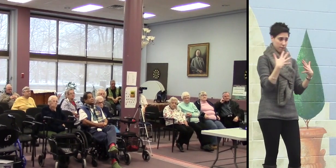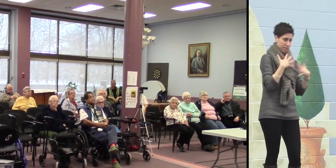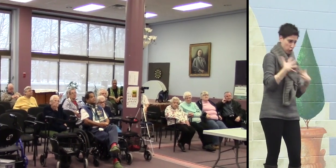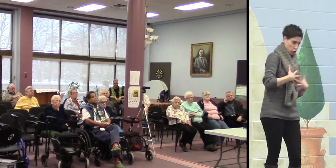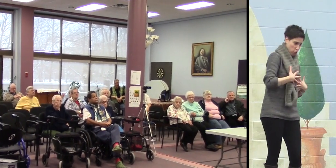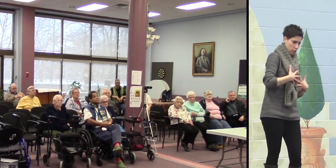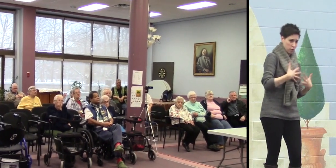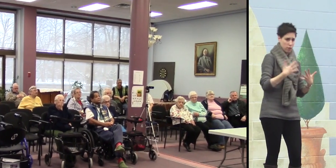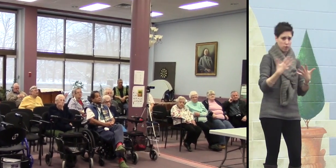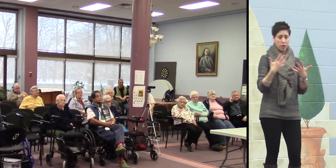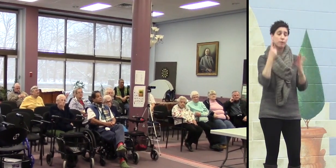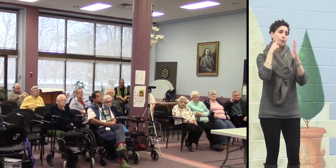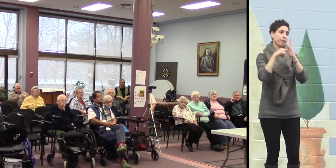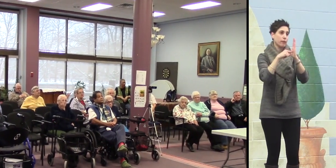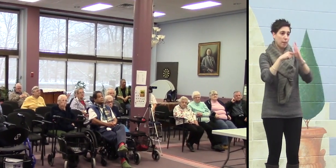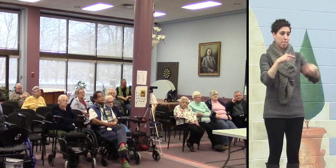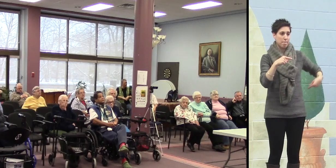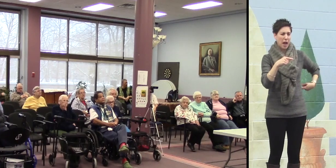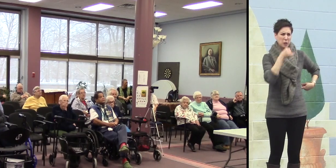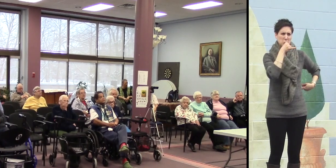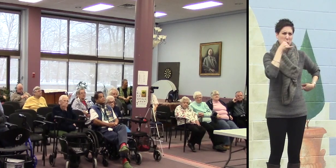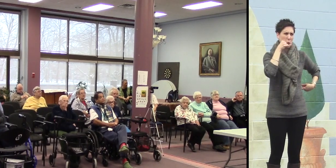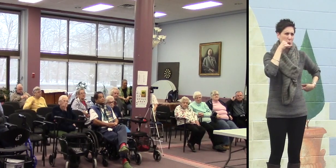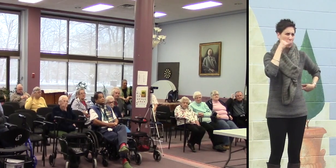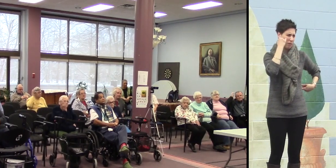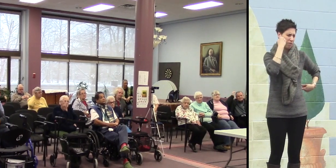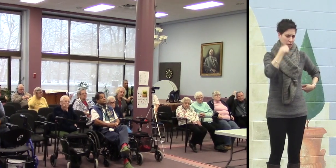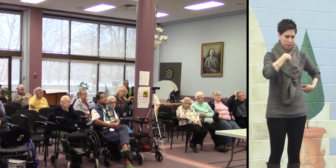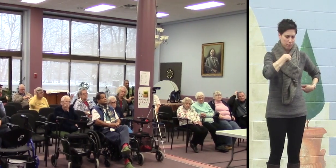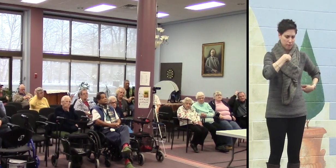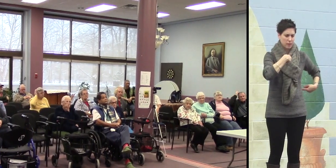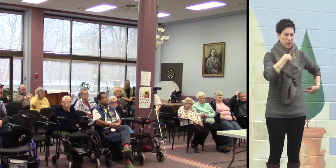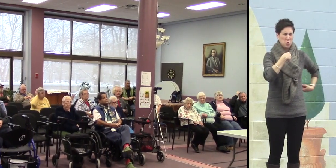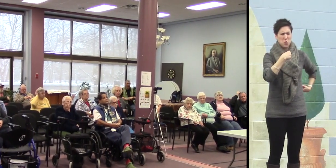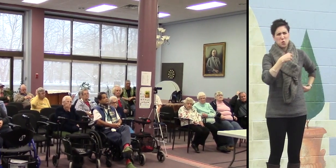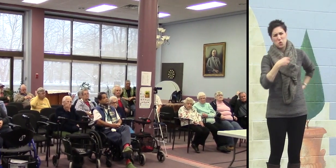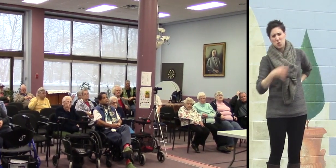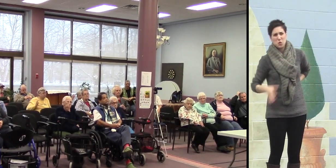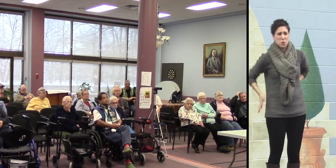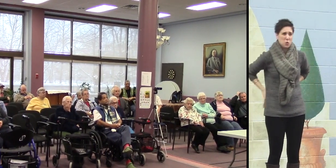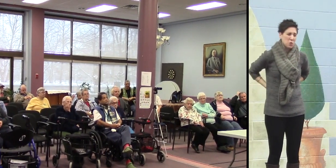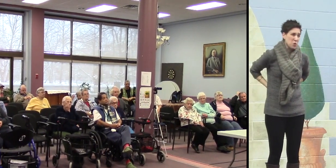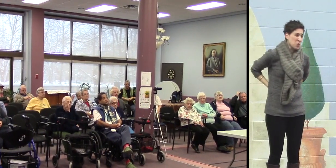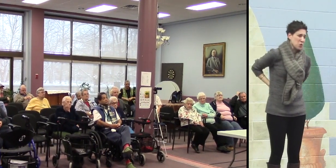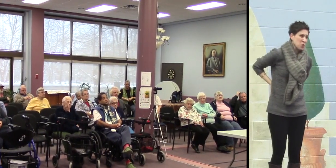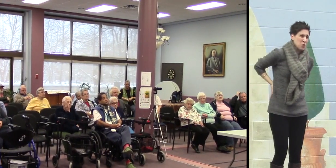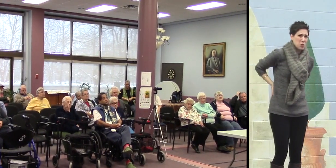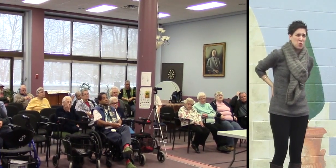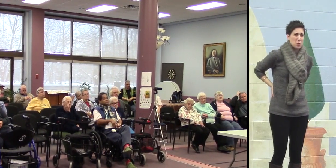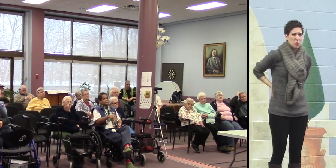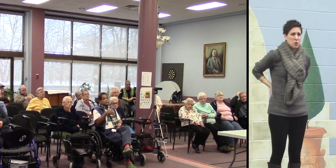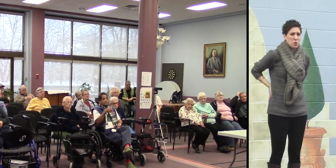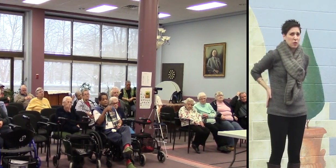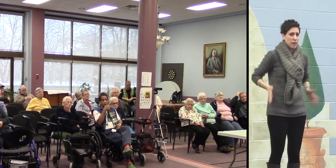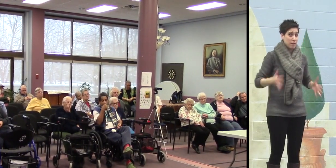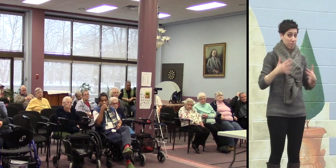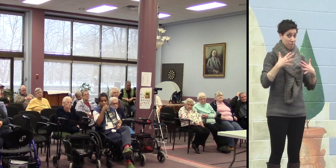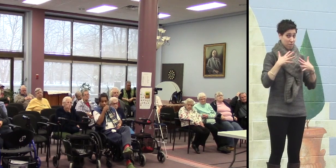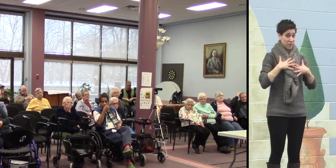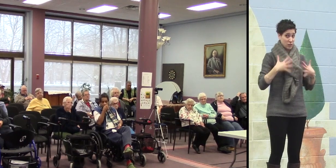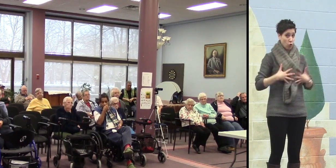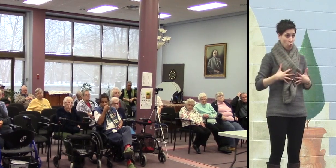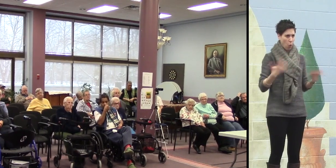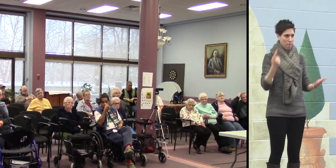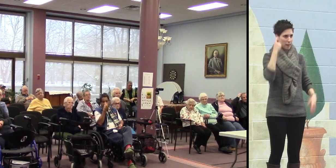If I have a sore back and I'm in a lot of pain, is that physical